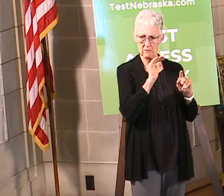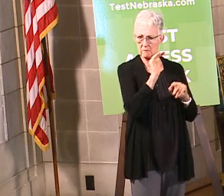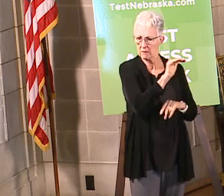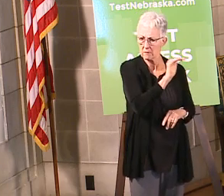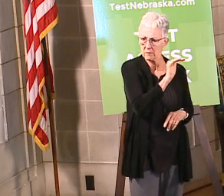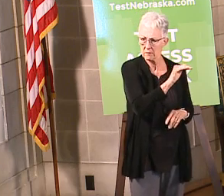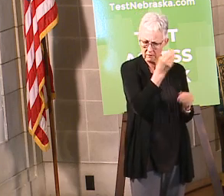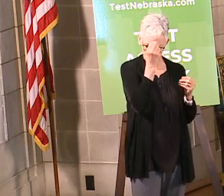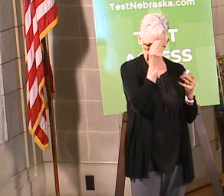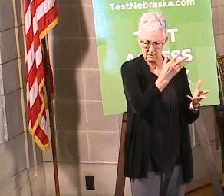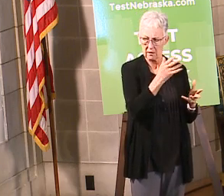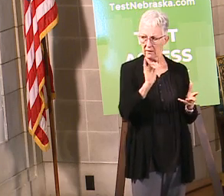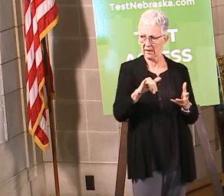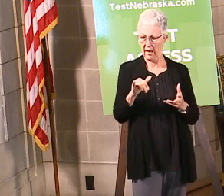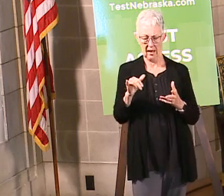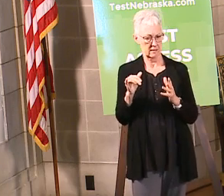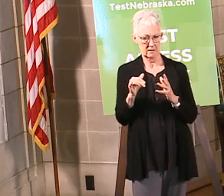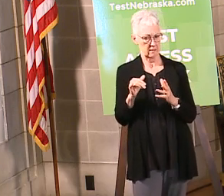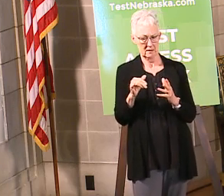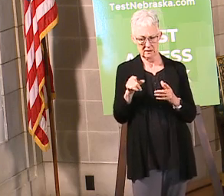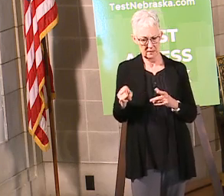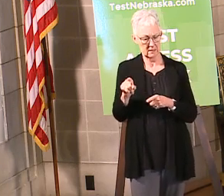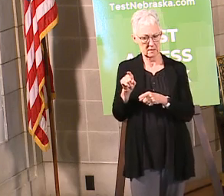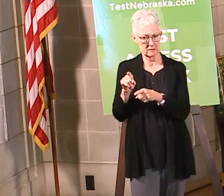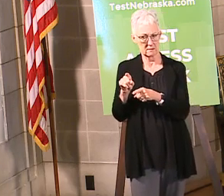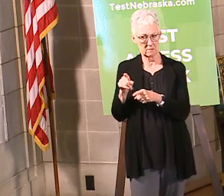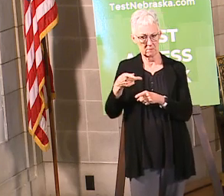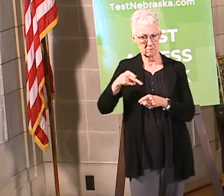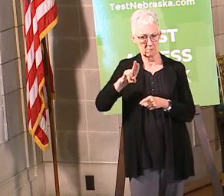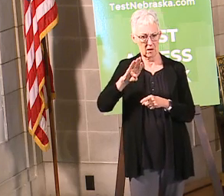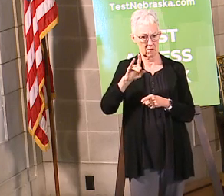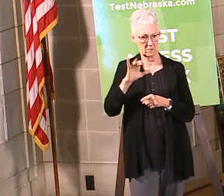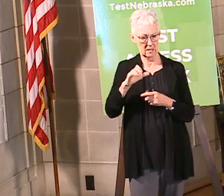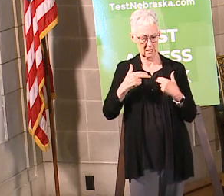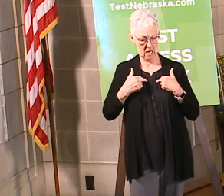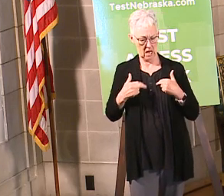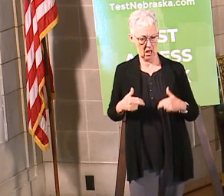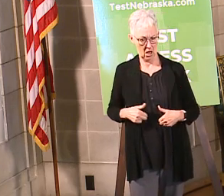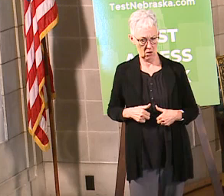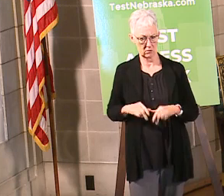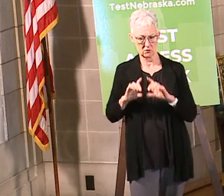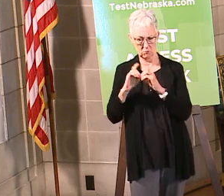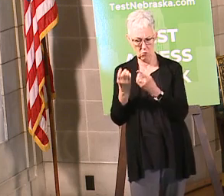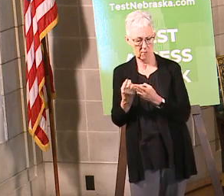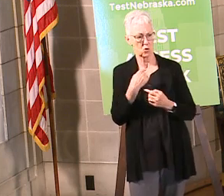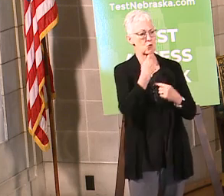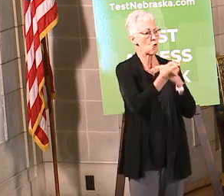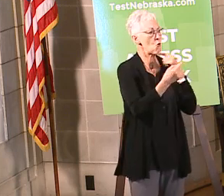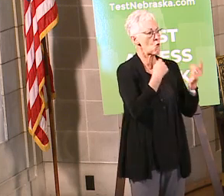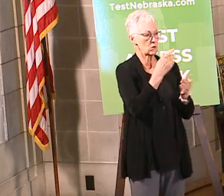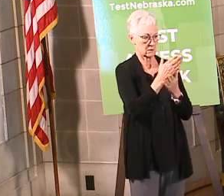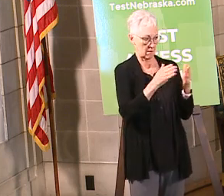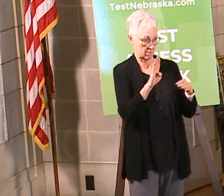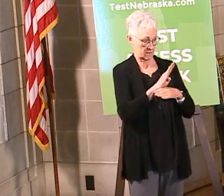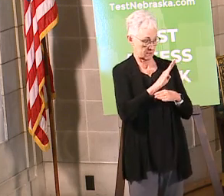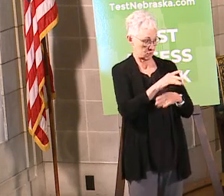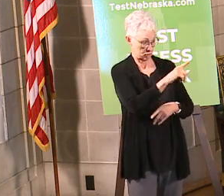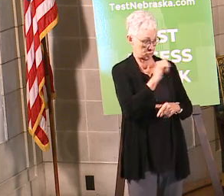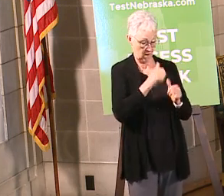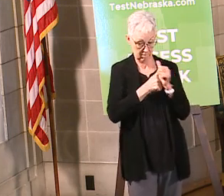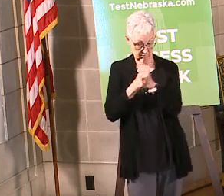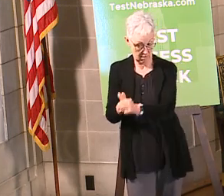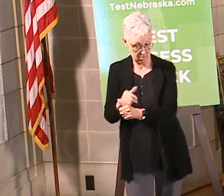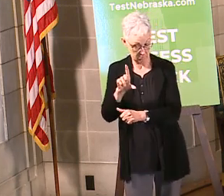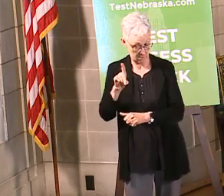that if they are not compliant with DHMs, they can be charged criminally with misdemeanors. My question is, can private citizens really